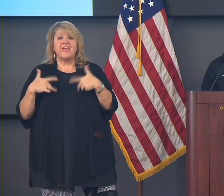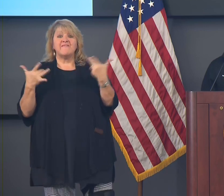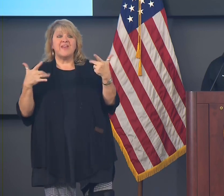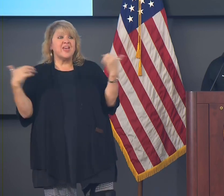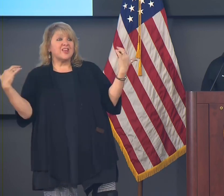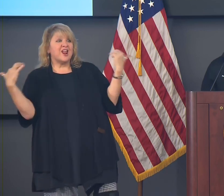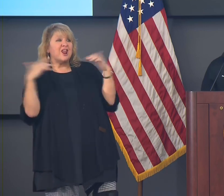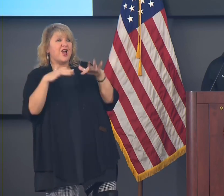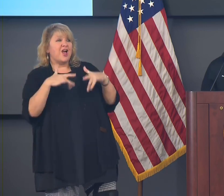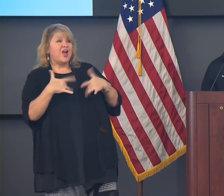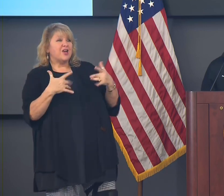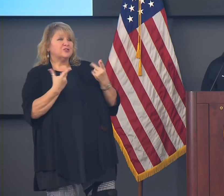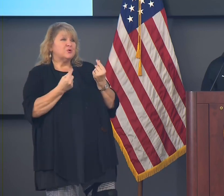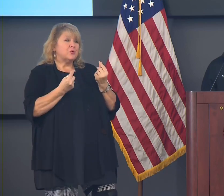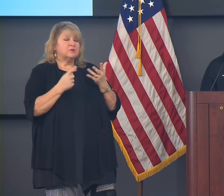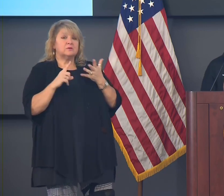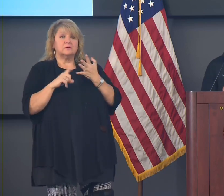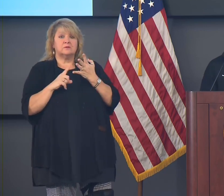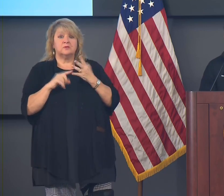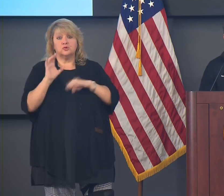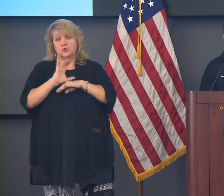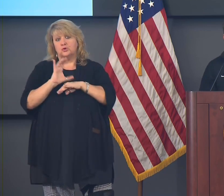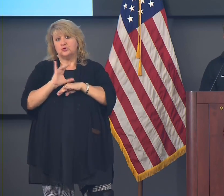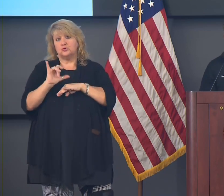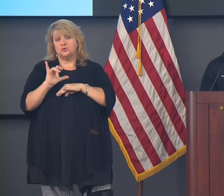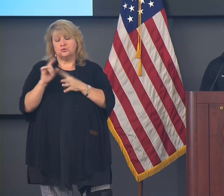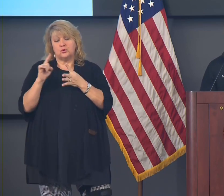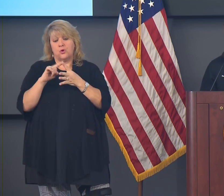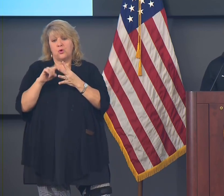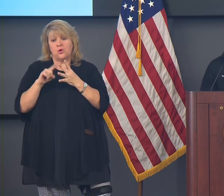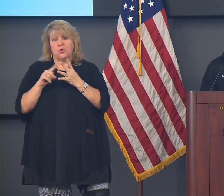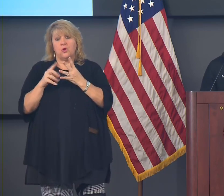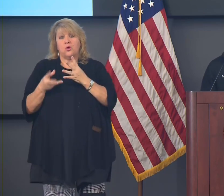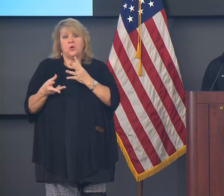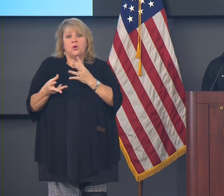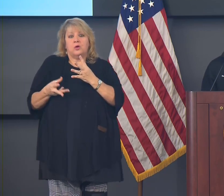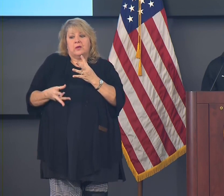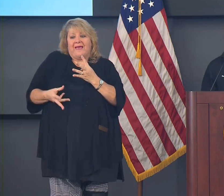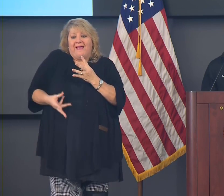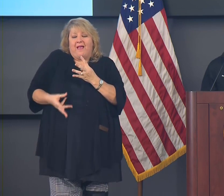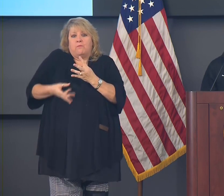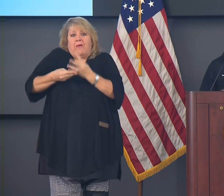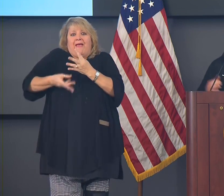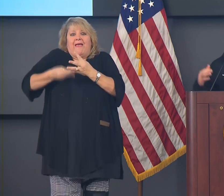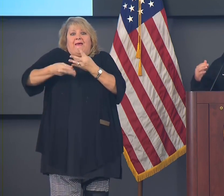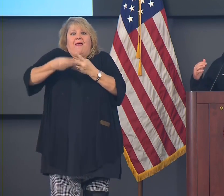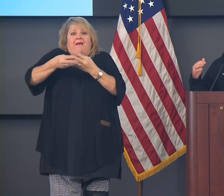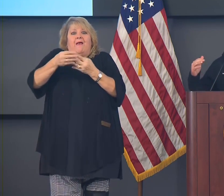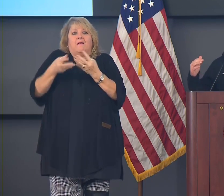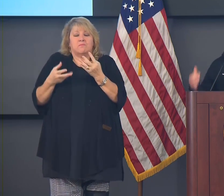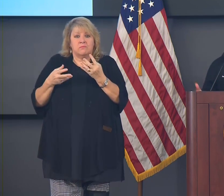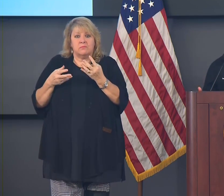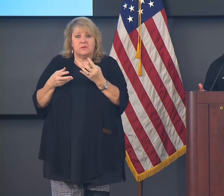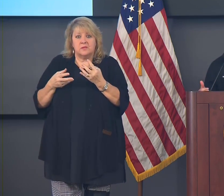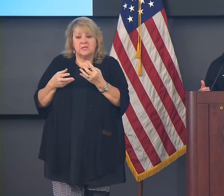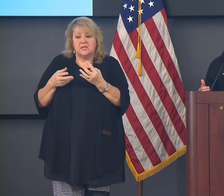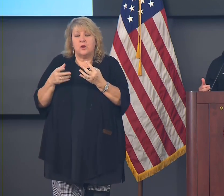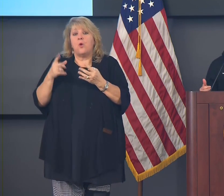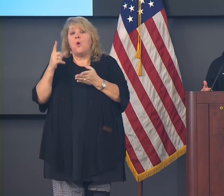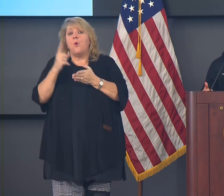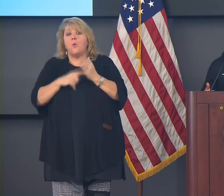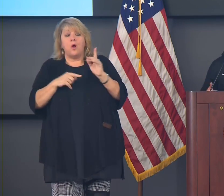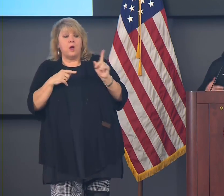So it truly is multifactorial. And to the larger point that you're making, Melinda, which I think is a good point, the mitigation